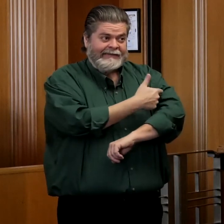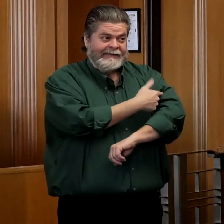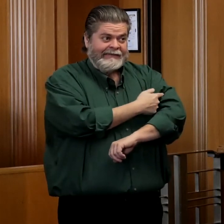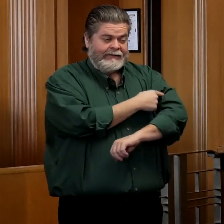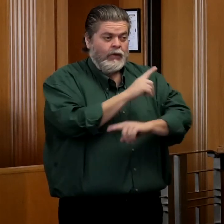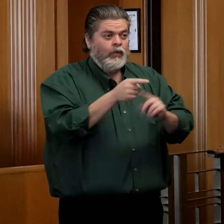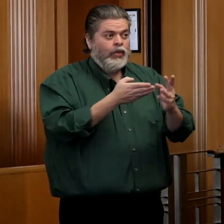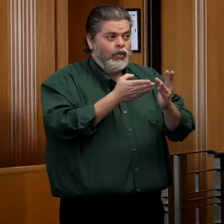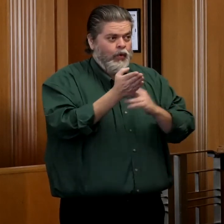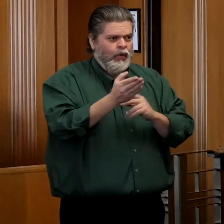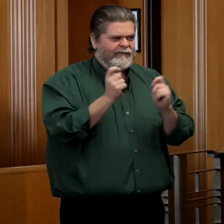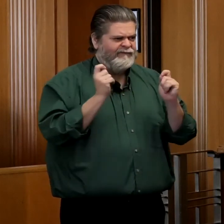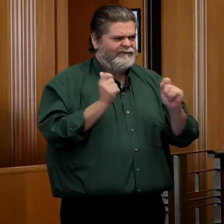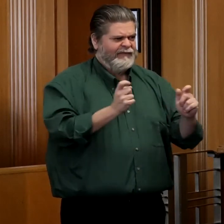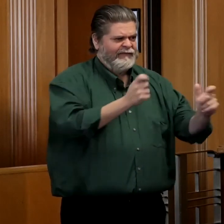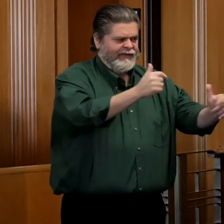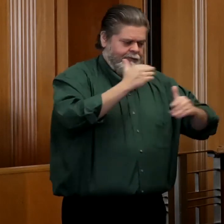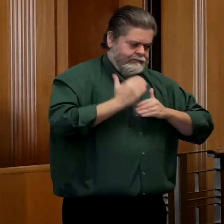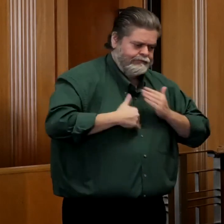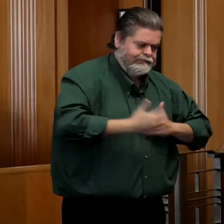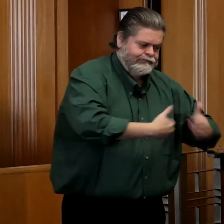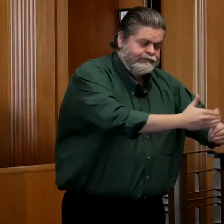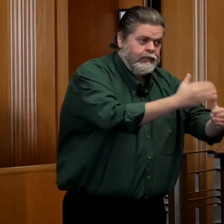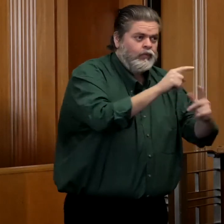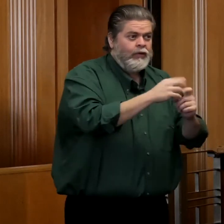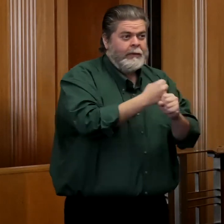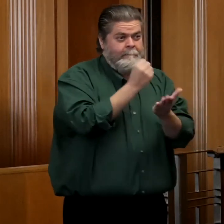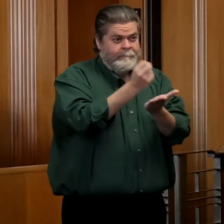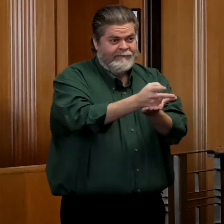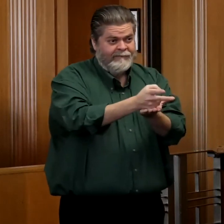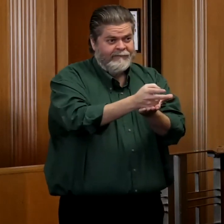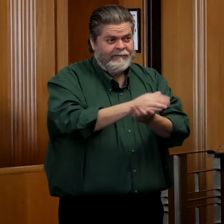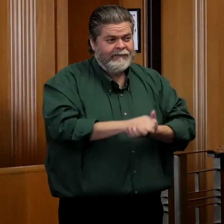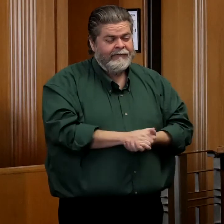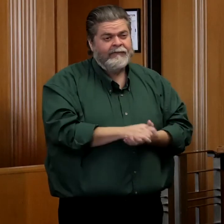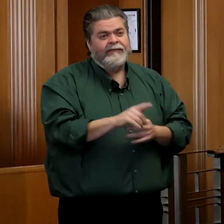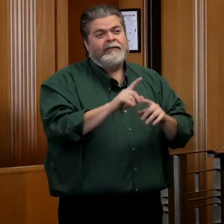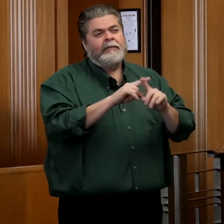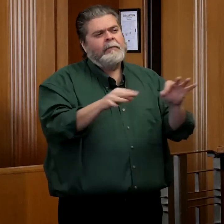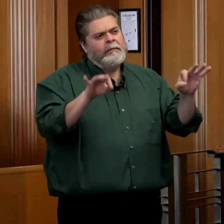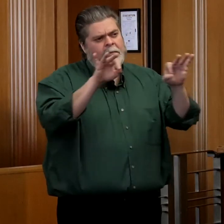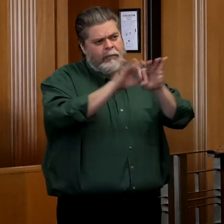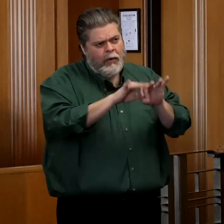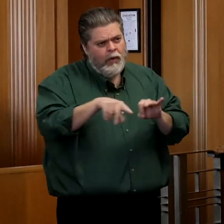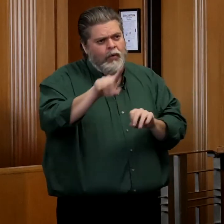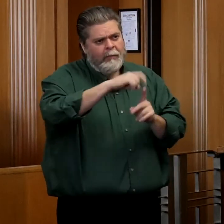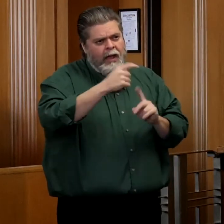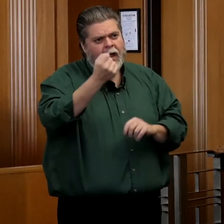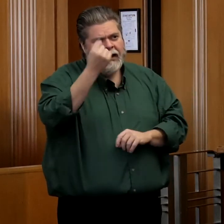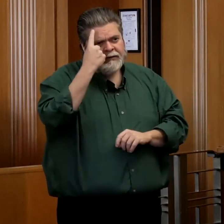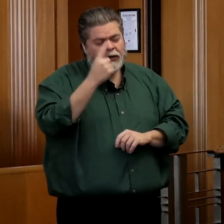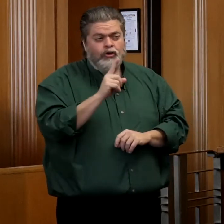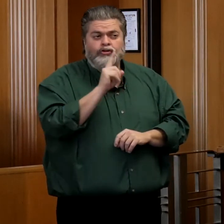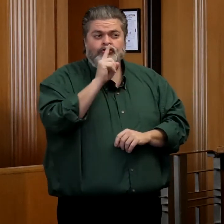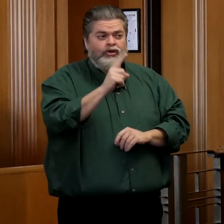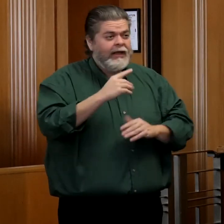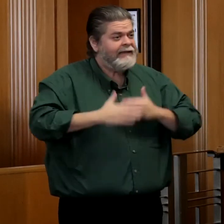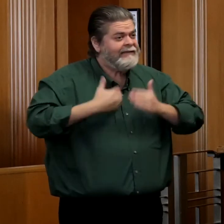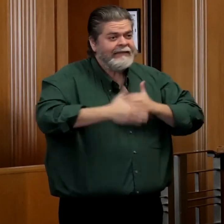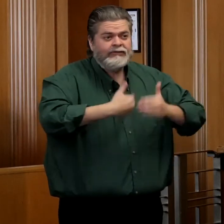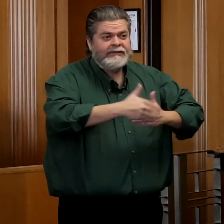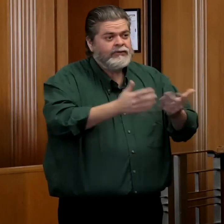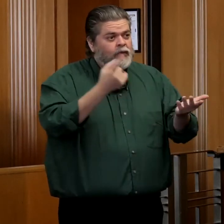gone through an accelerated process of approval. So, it's important for you to understand what the real acceleration